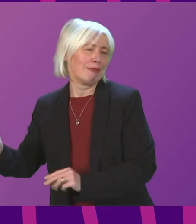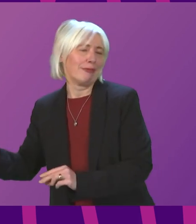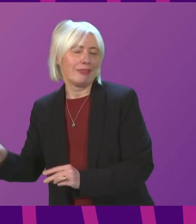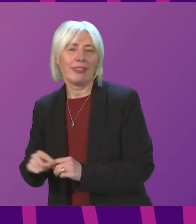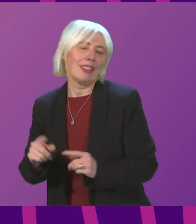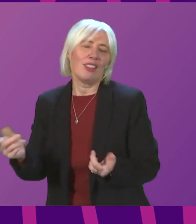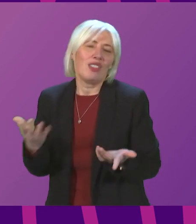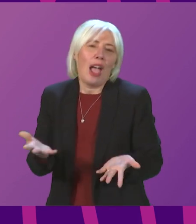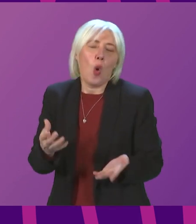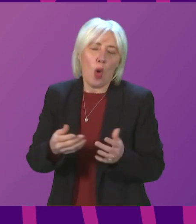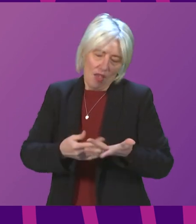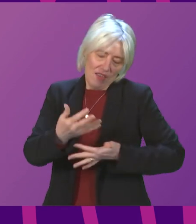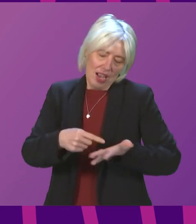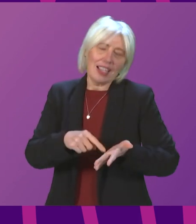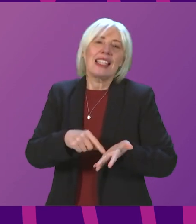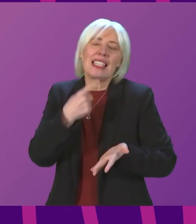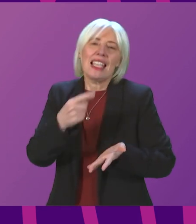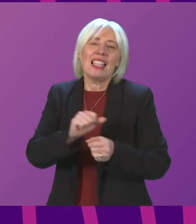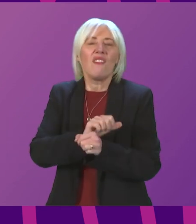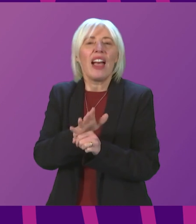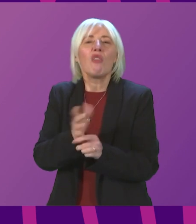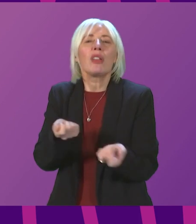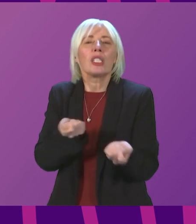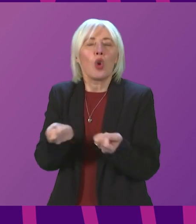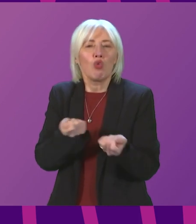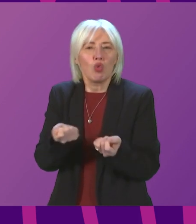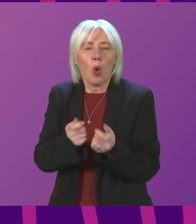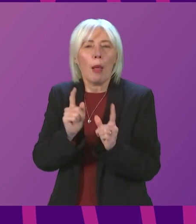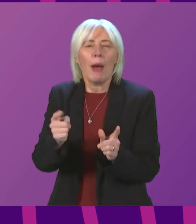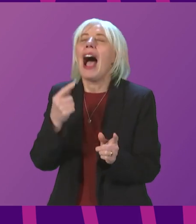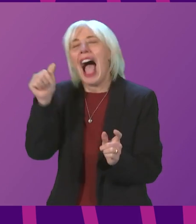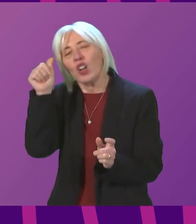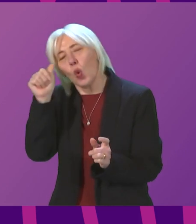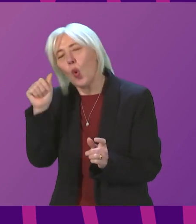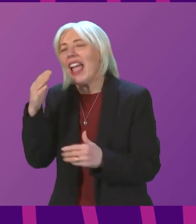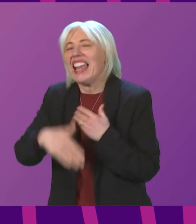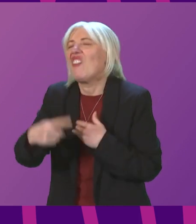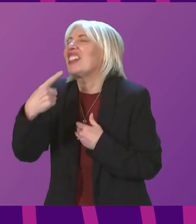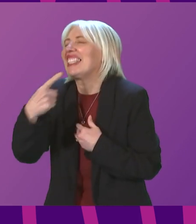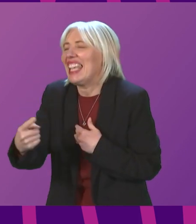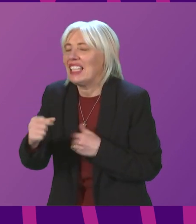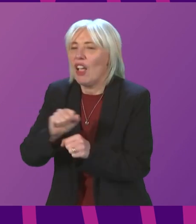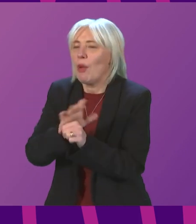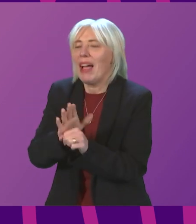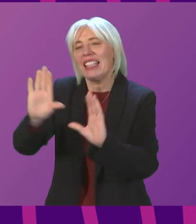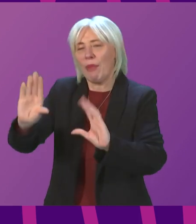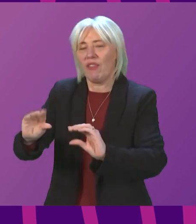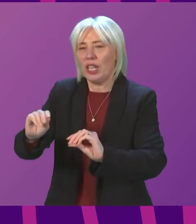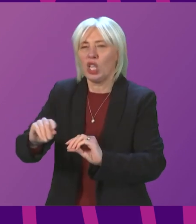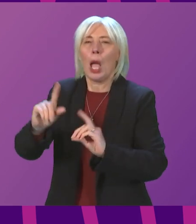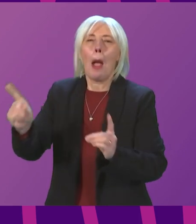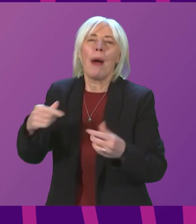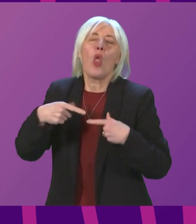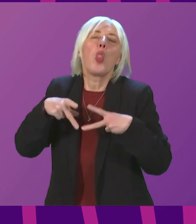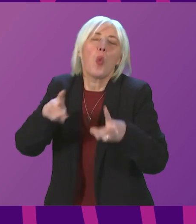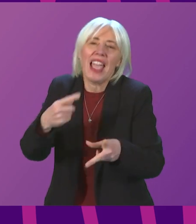show the virus is under control. I then accepted that he didn't say the pandemic was over, but the air he gives is that that is what he